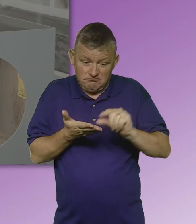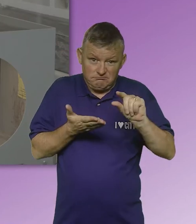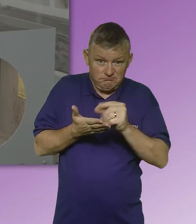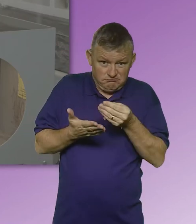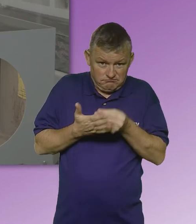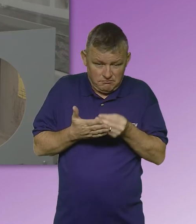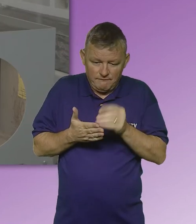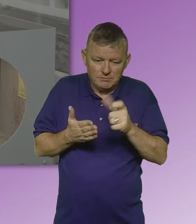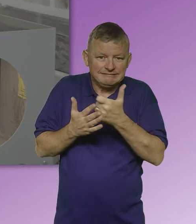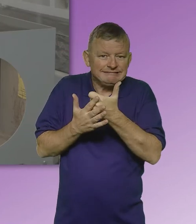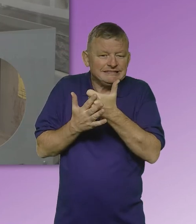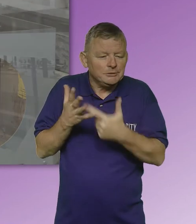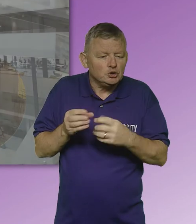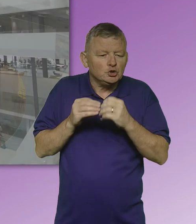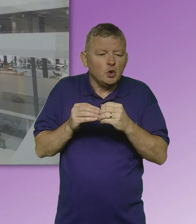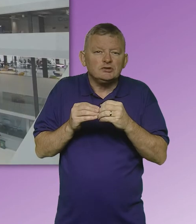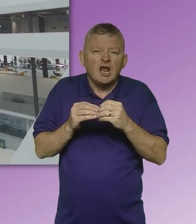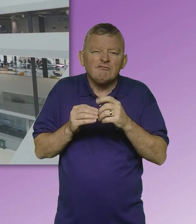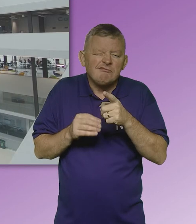from disabled students allowance for HE students.